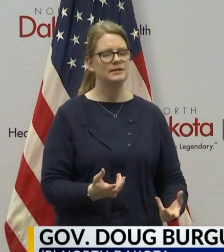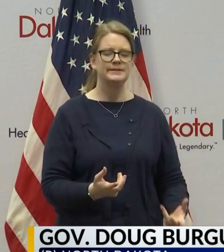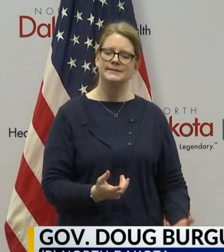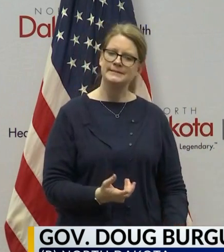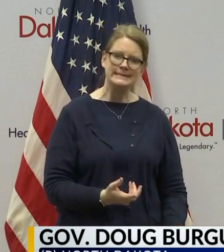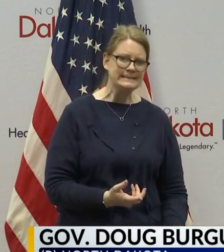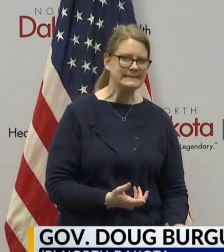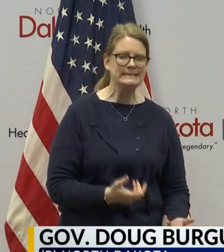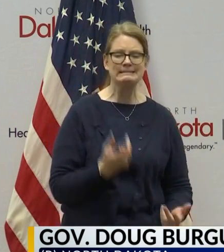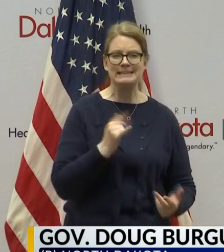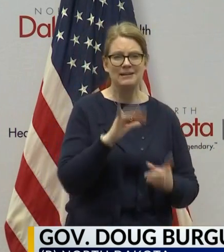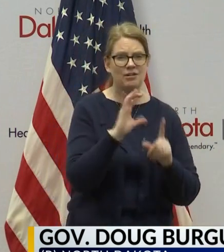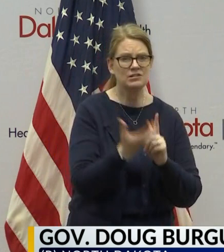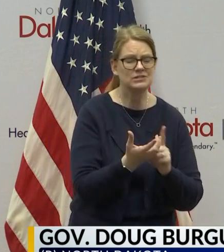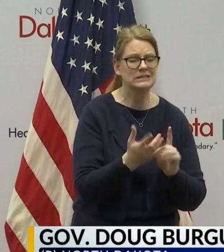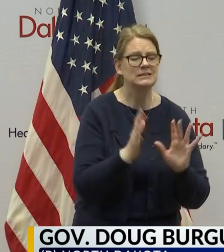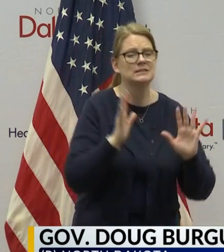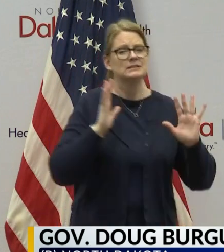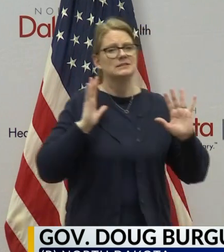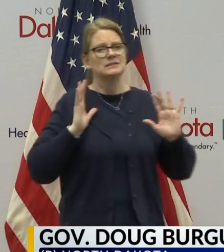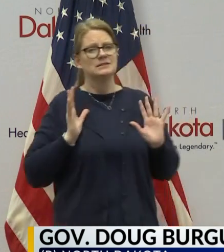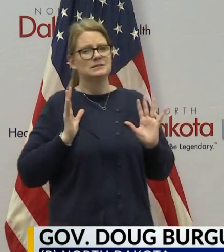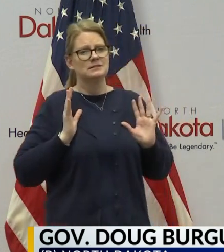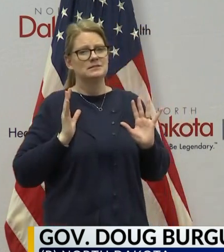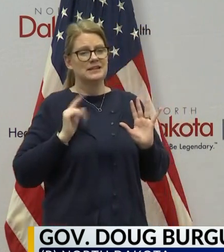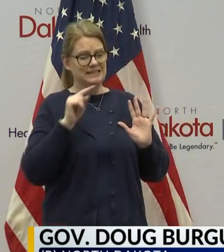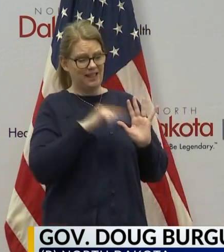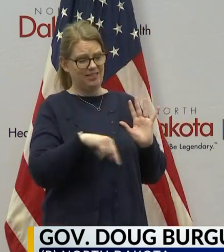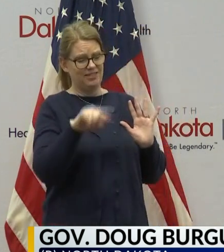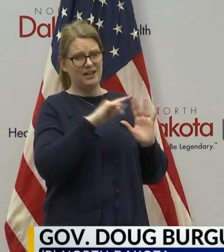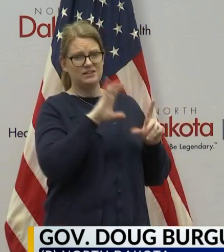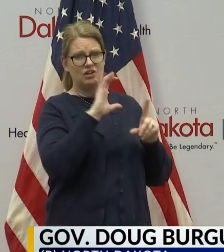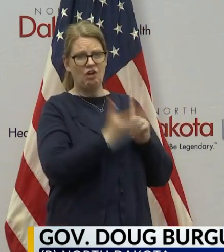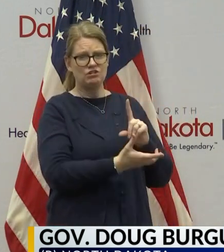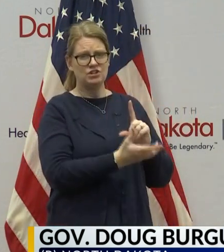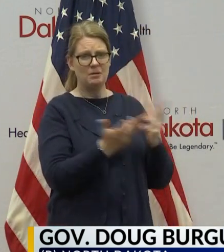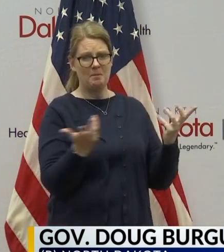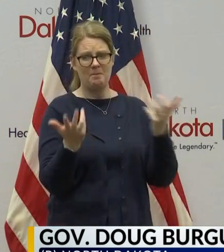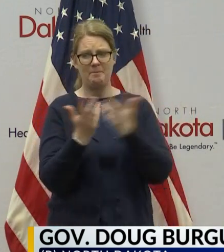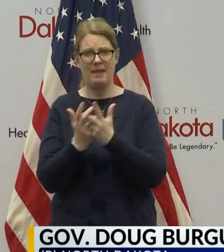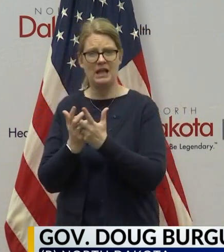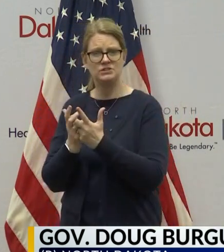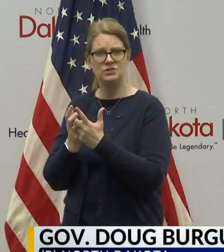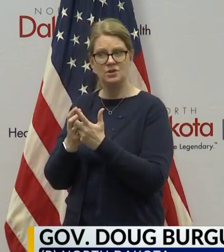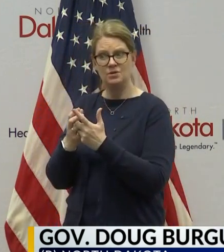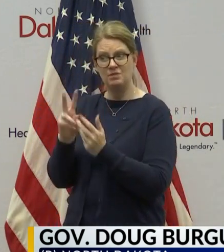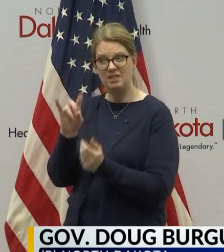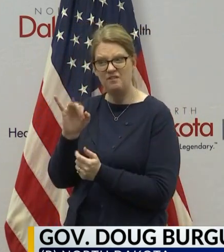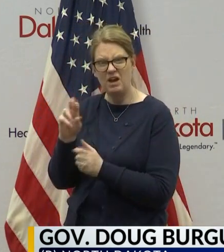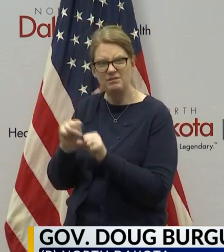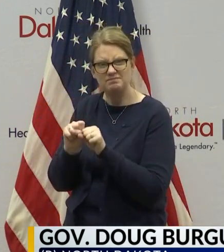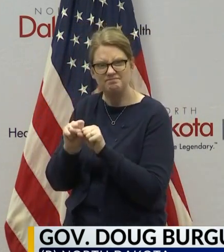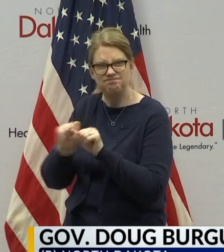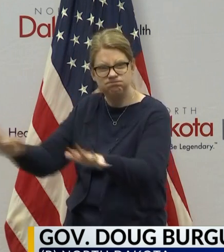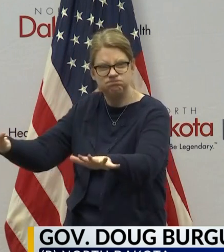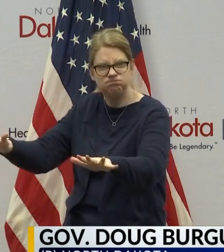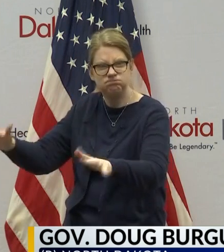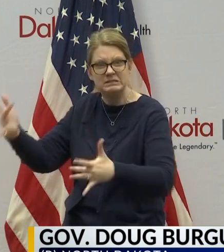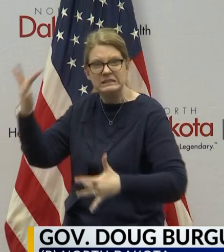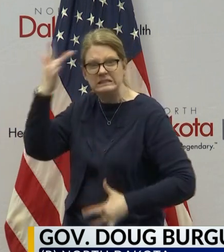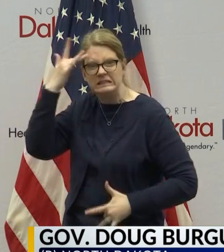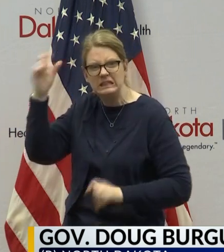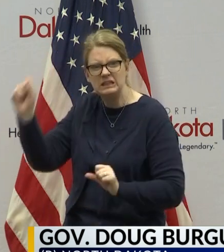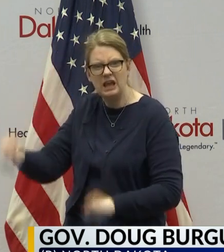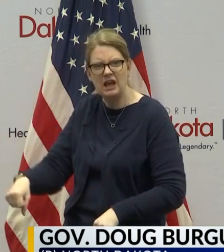culture we have to resist because that culture doesn't match up with how rapidly this virus can spread and how contagious